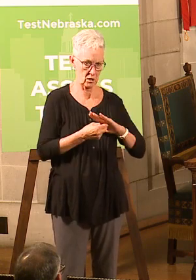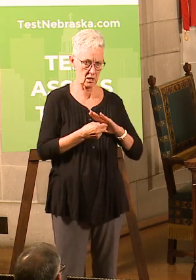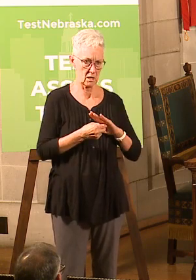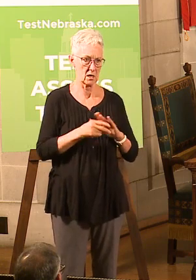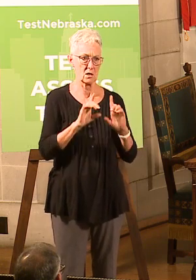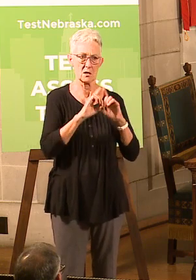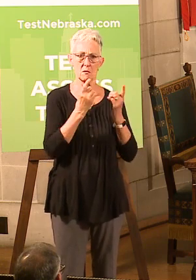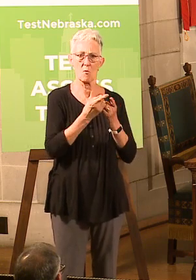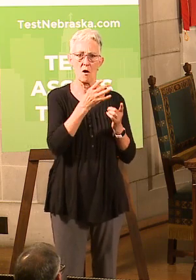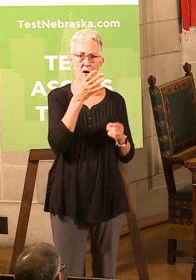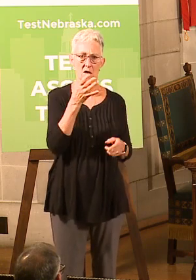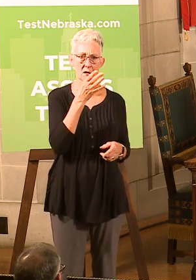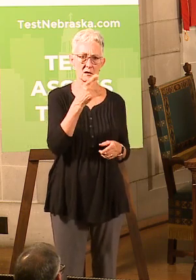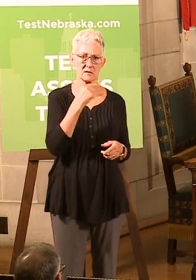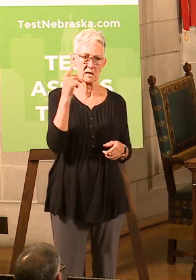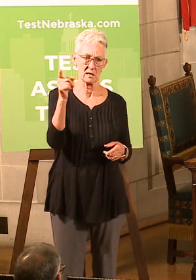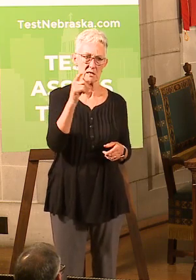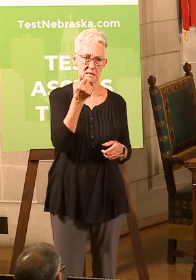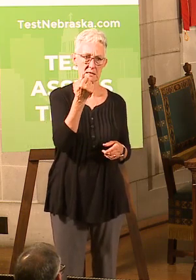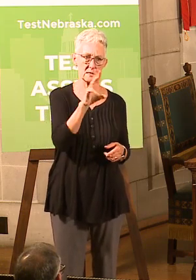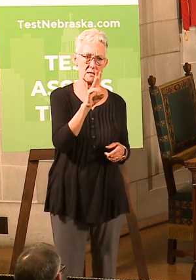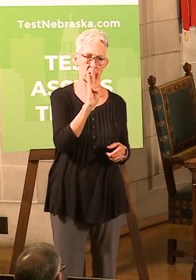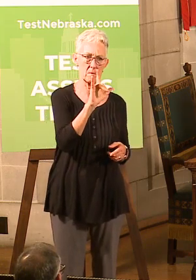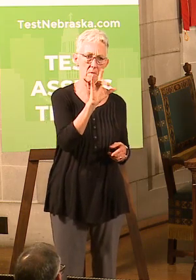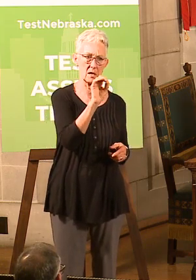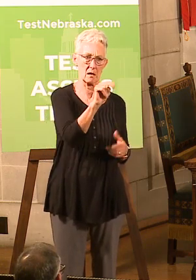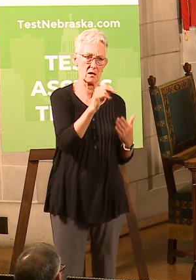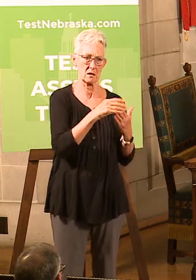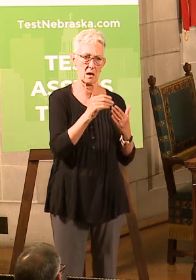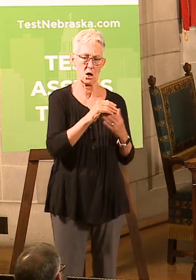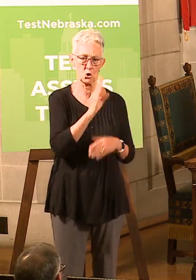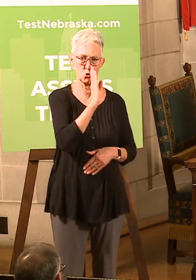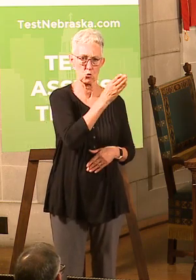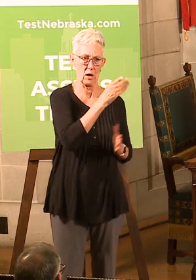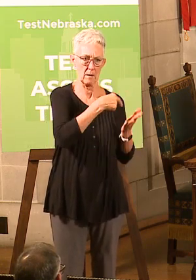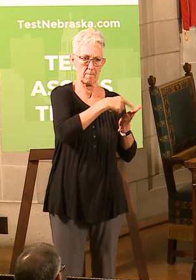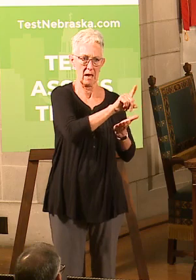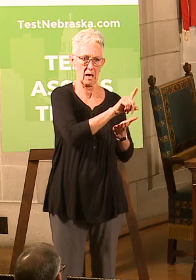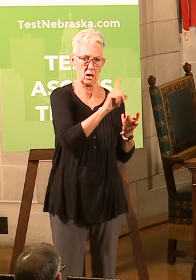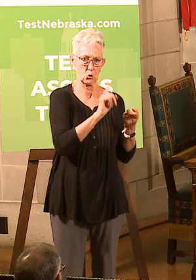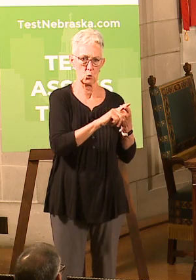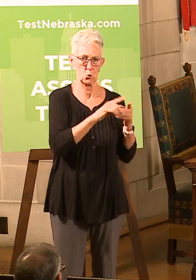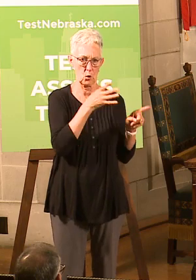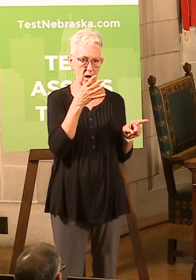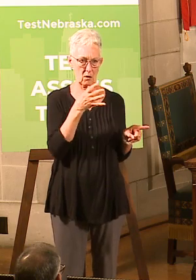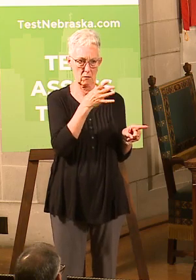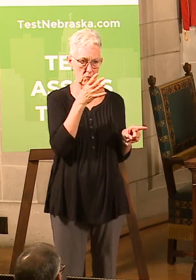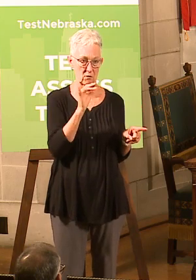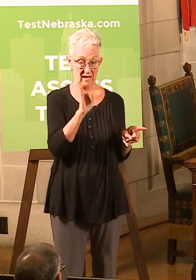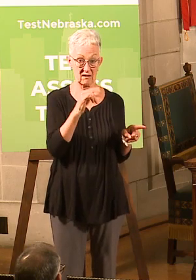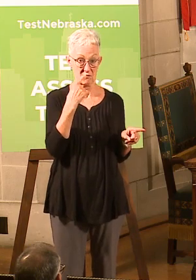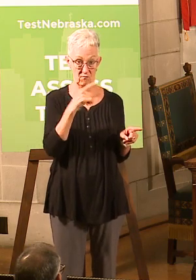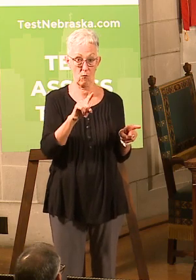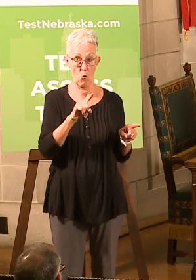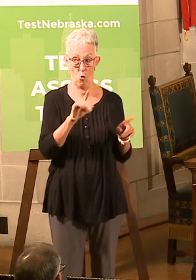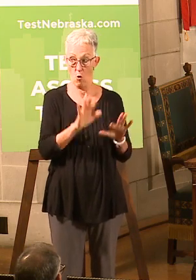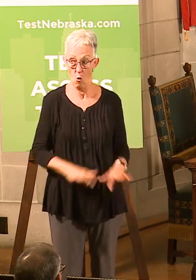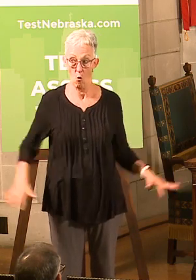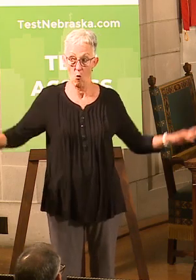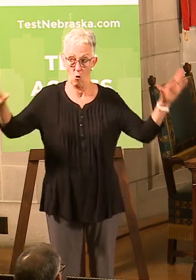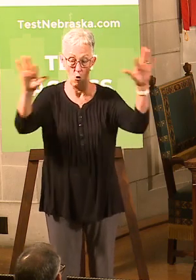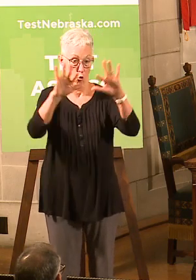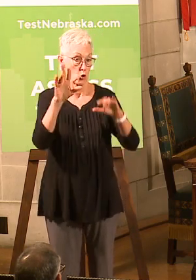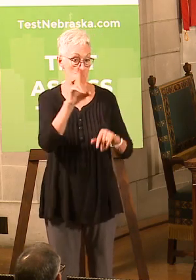earlier of $16 billion of direct payments to agriculture, and that covers the entire United States, right? And those programs,